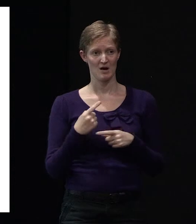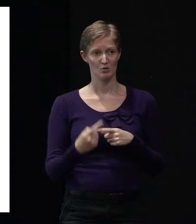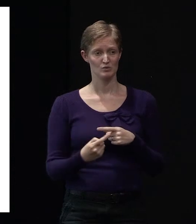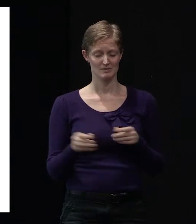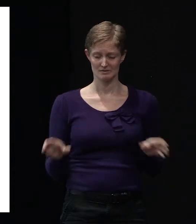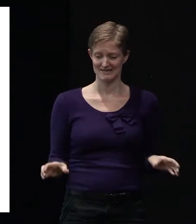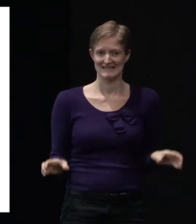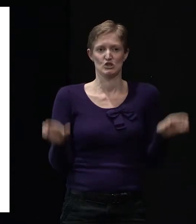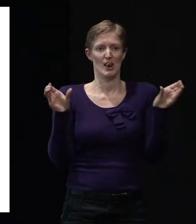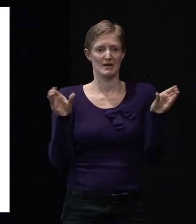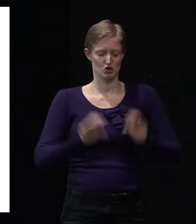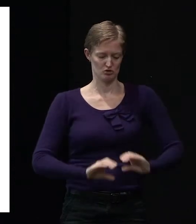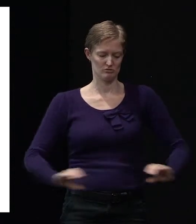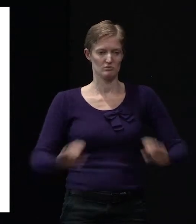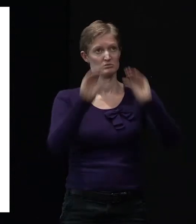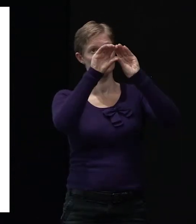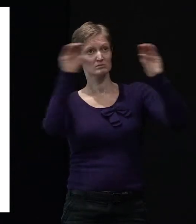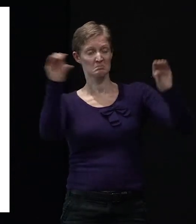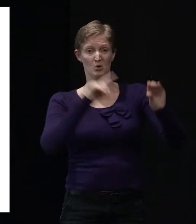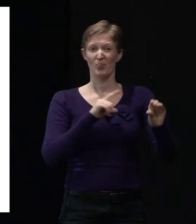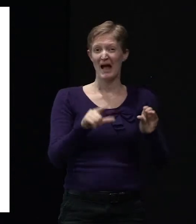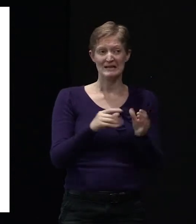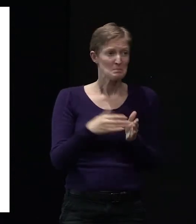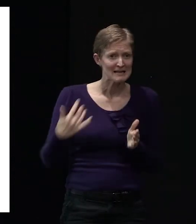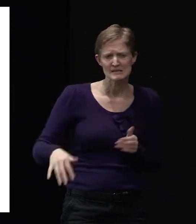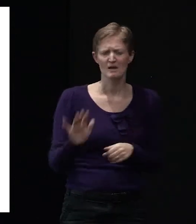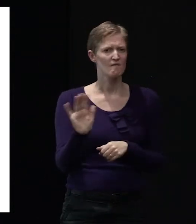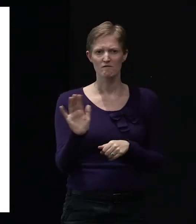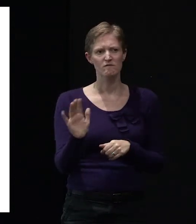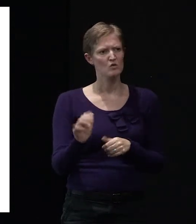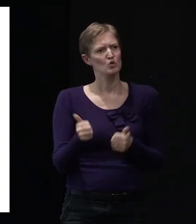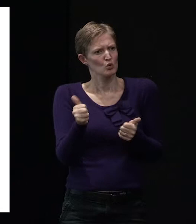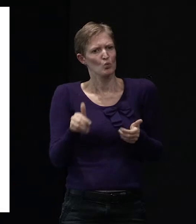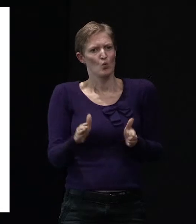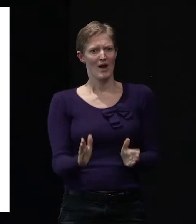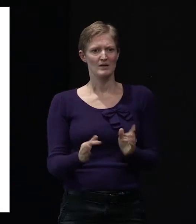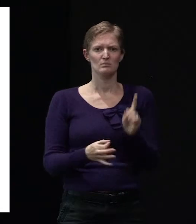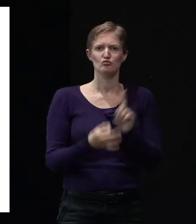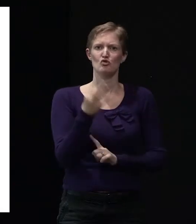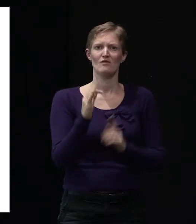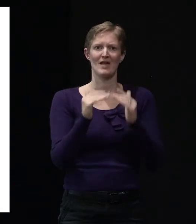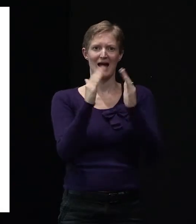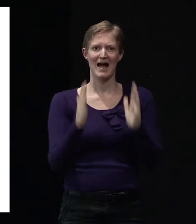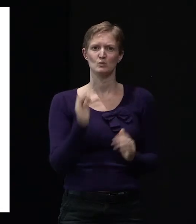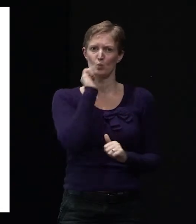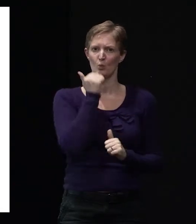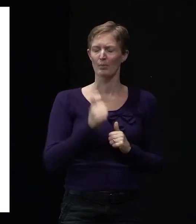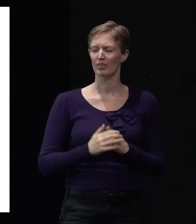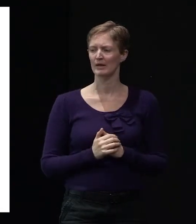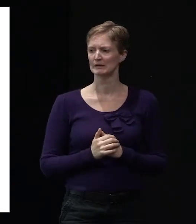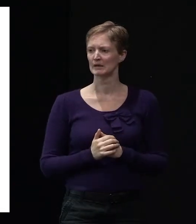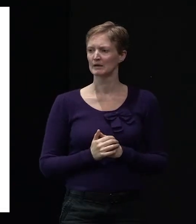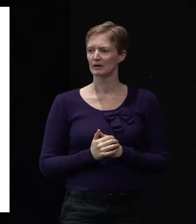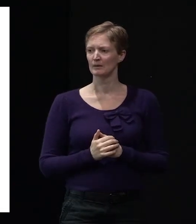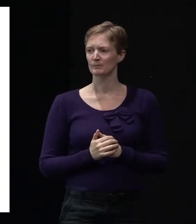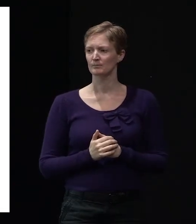the insulation, because I think that that is a relatively inexpensive way of achieving a much better performance out of your house. And then the second